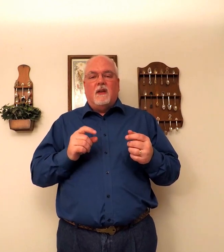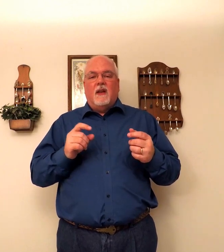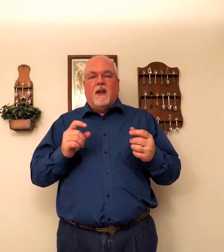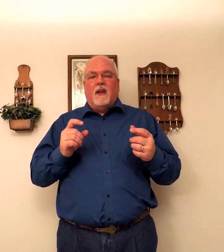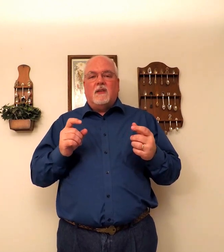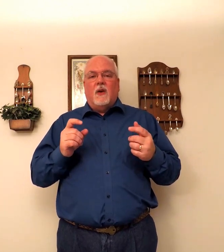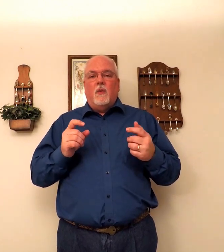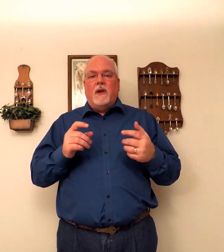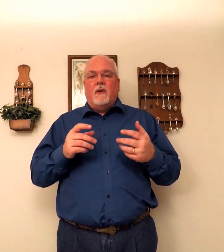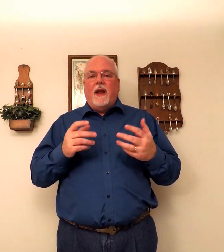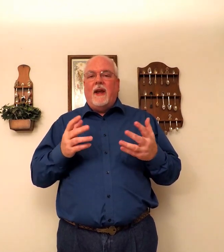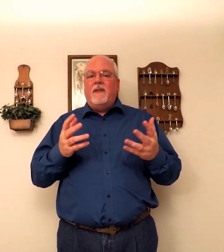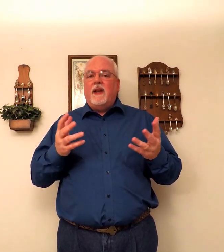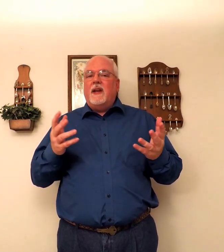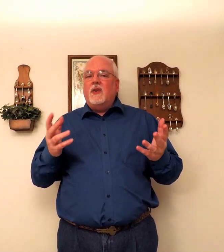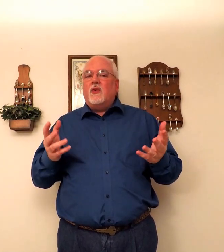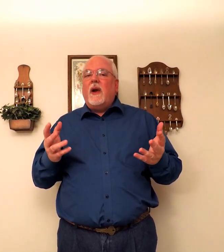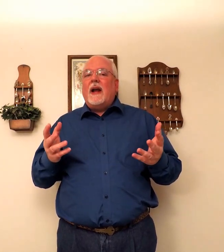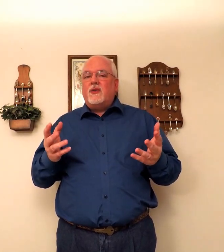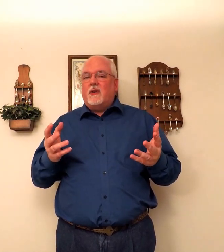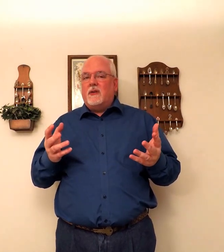So, we don't have any contractions.